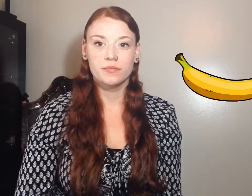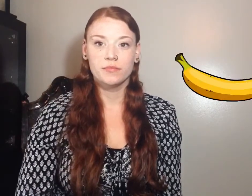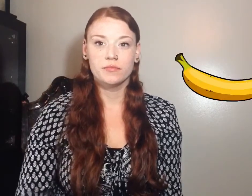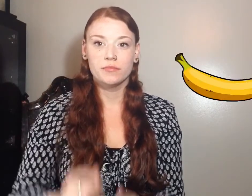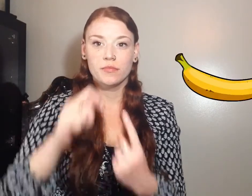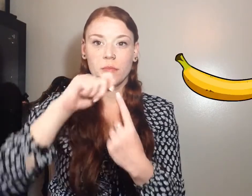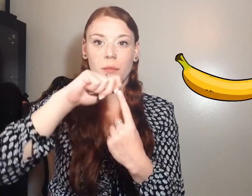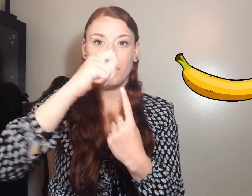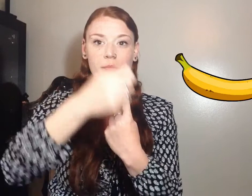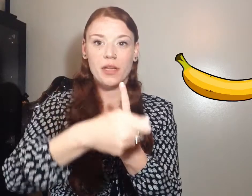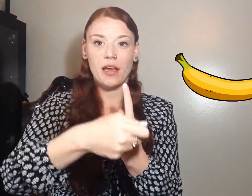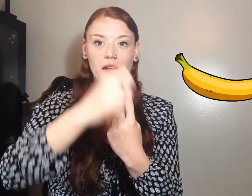Banana.